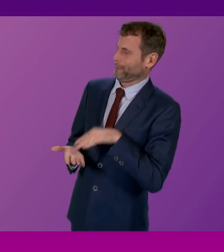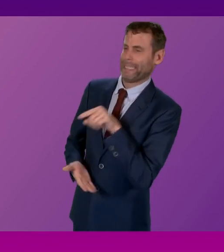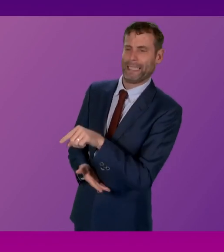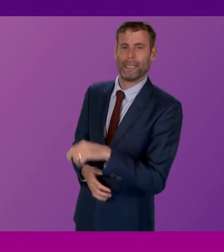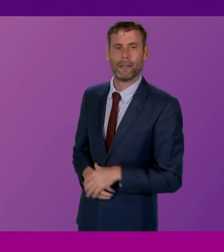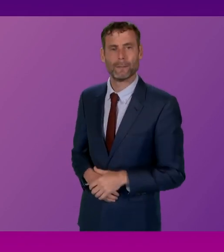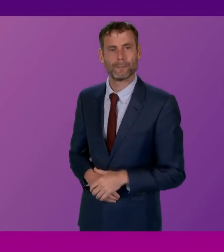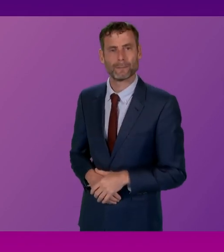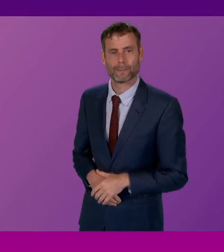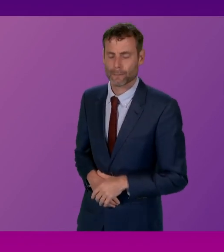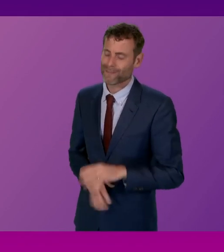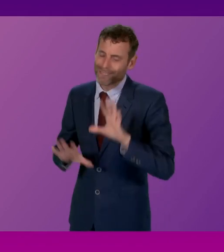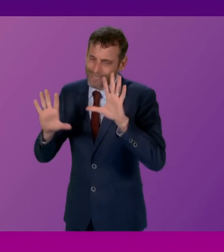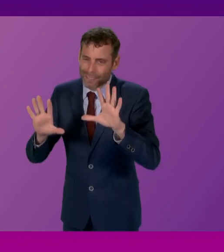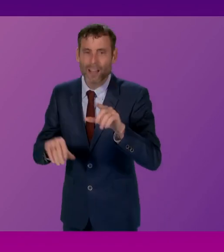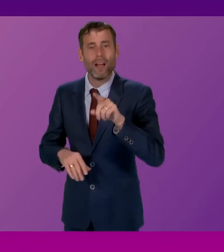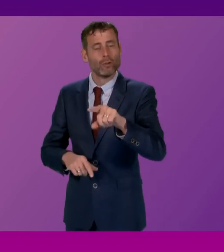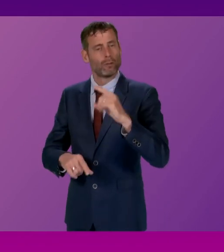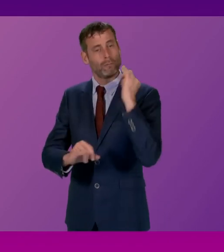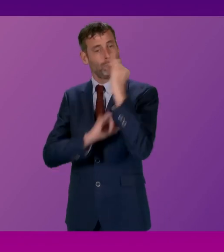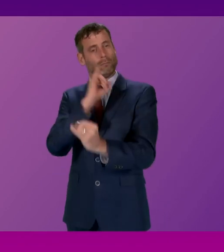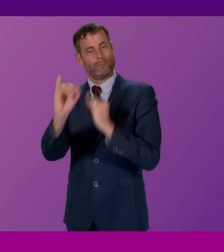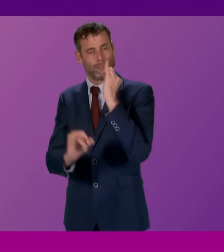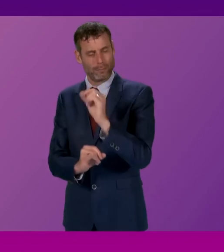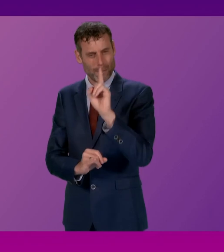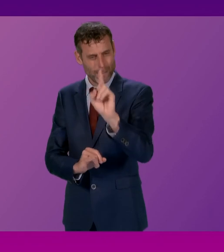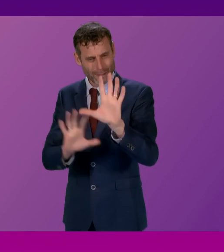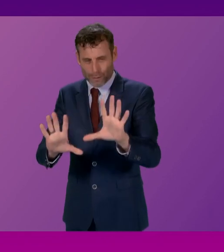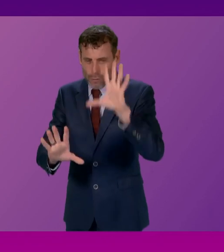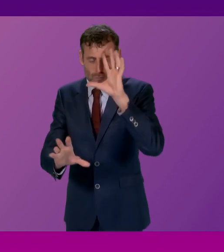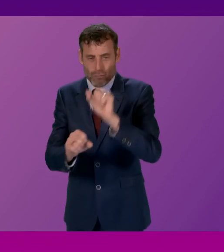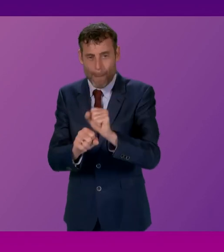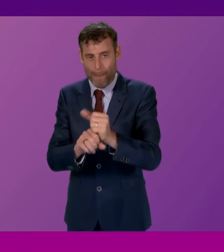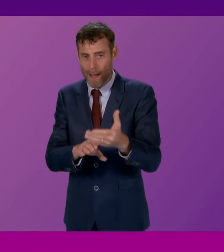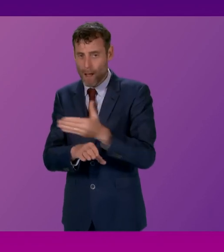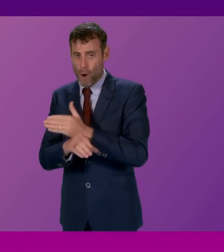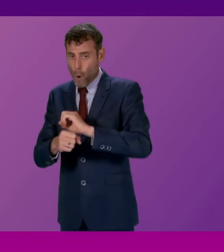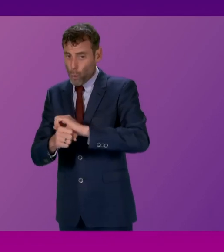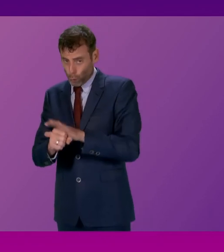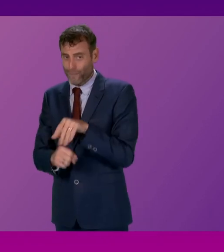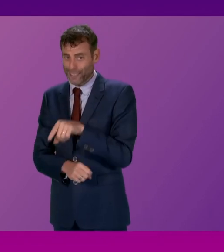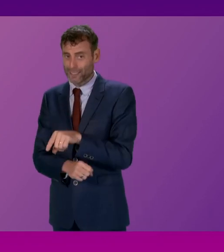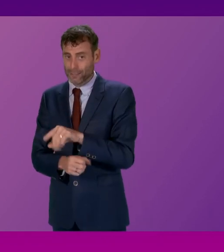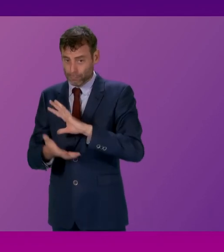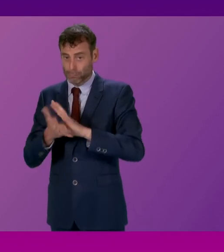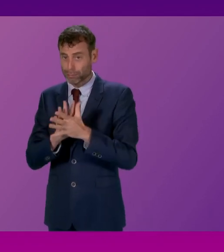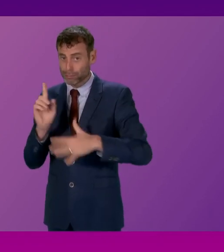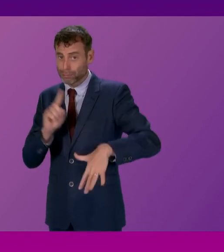acknowledge the impact that the global pandemic has had on health services right across the UK. Of course, in Scotland,